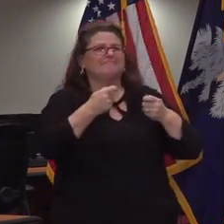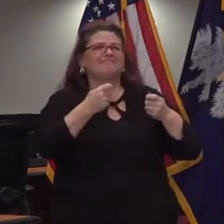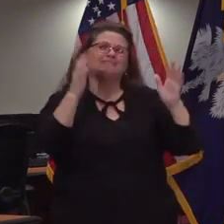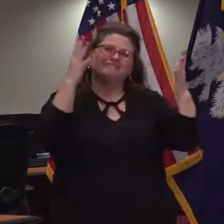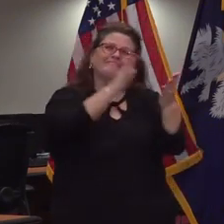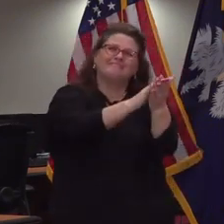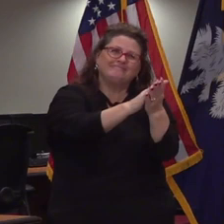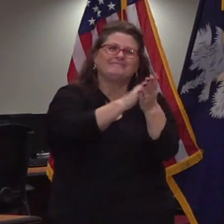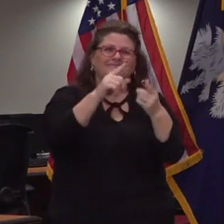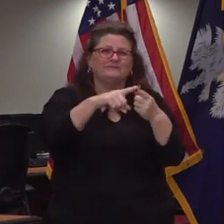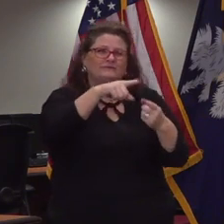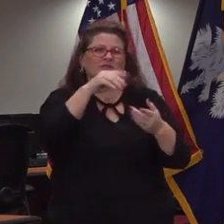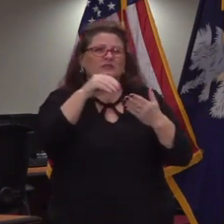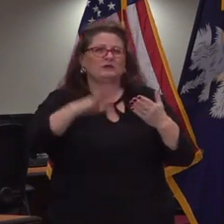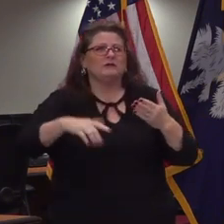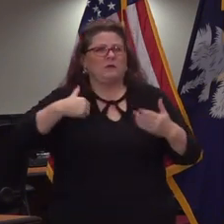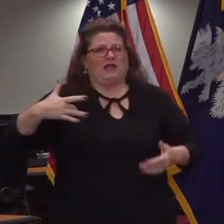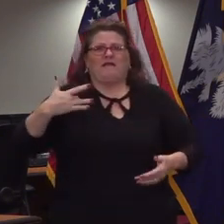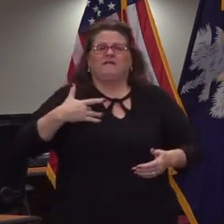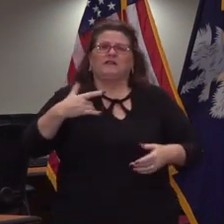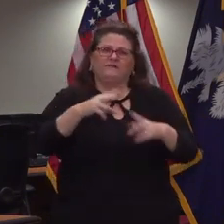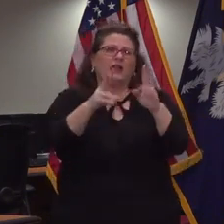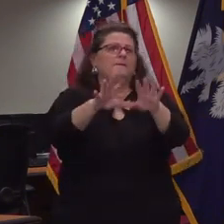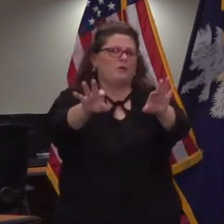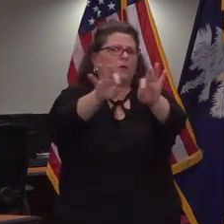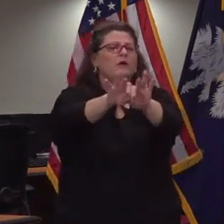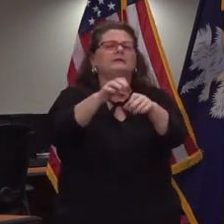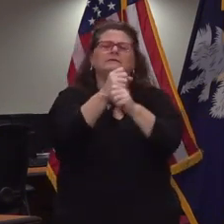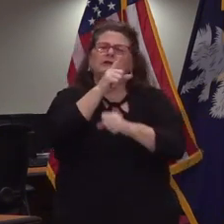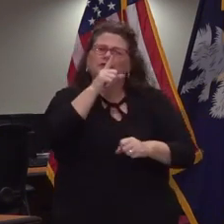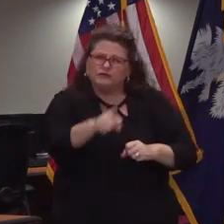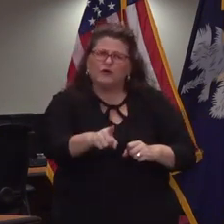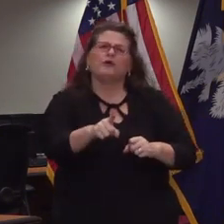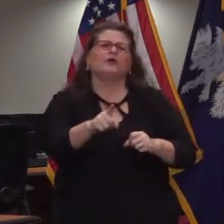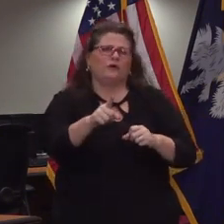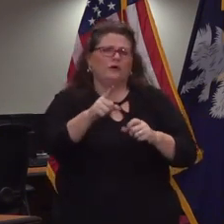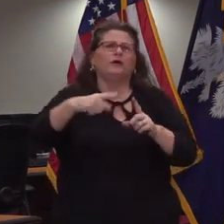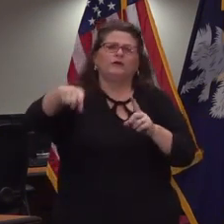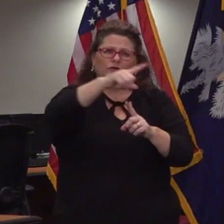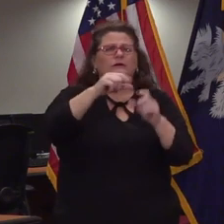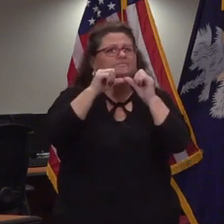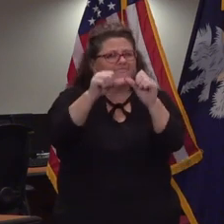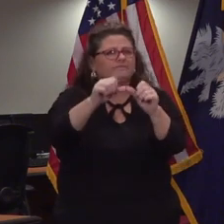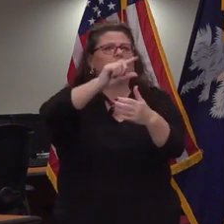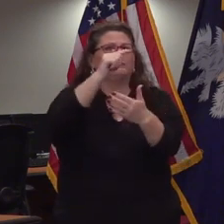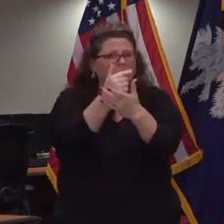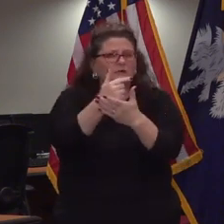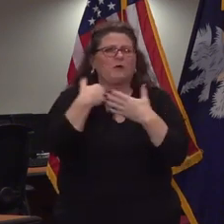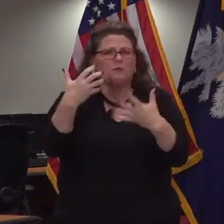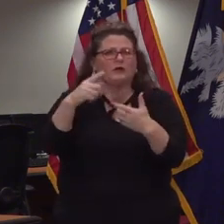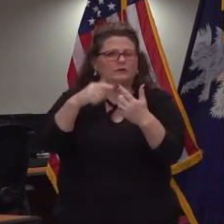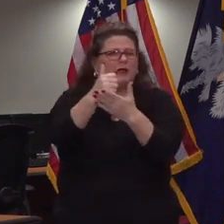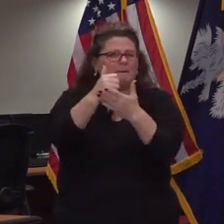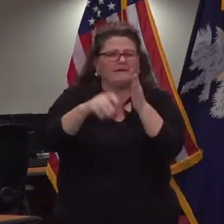understand that we think it is very important so we will find ways that that can be accomplished and